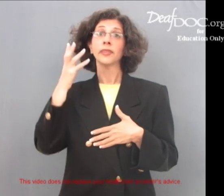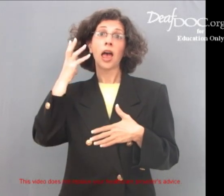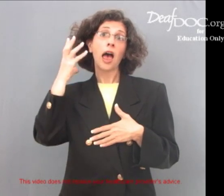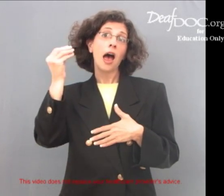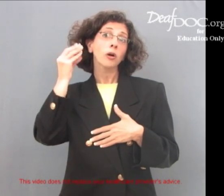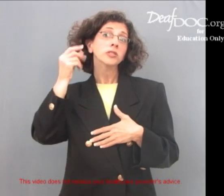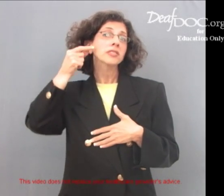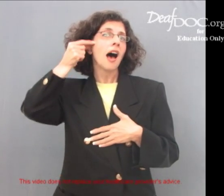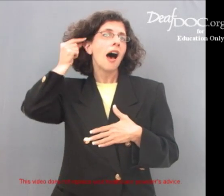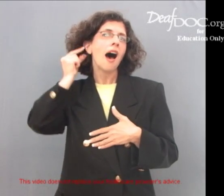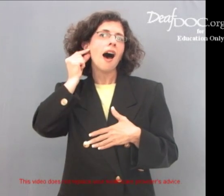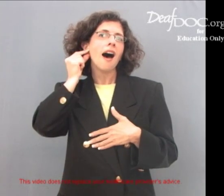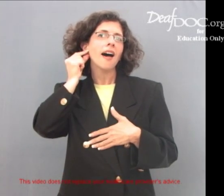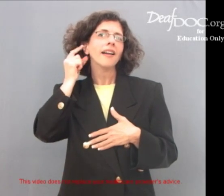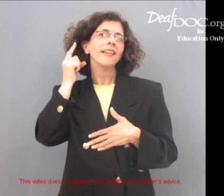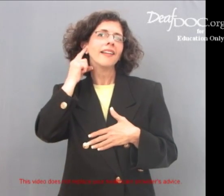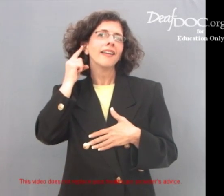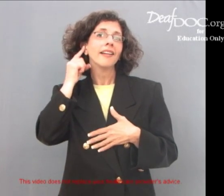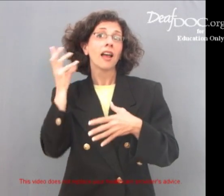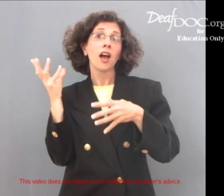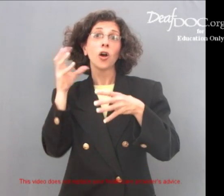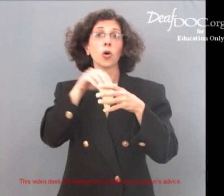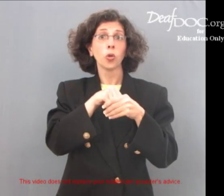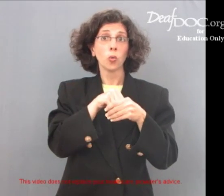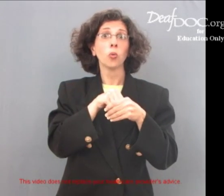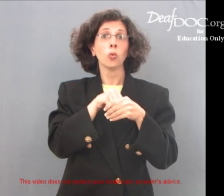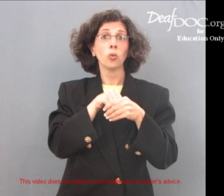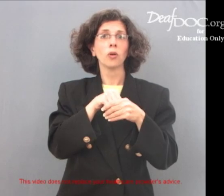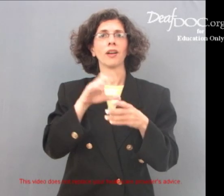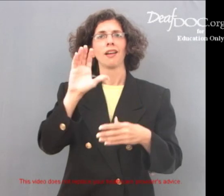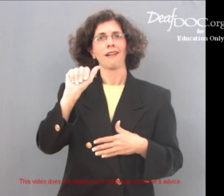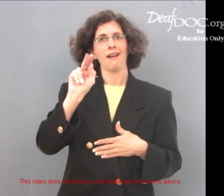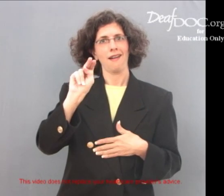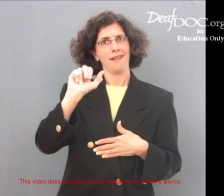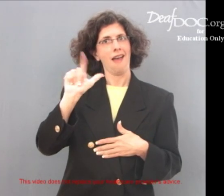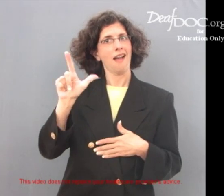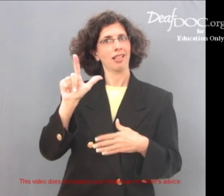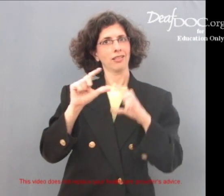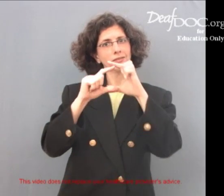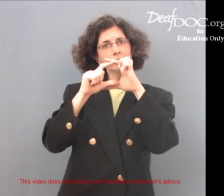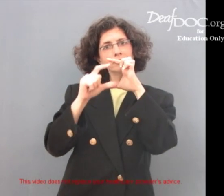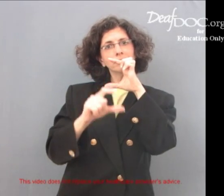The outer ear also includes your ear canal.